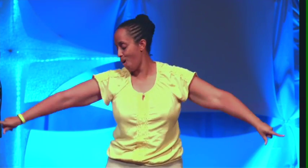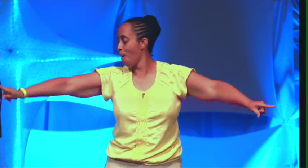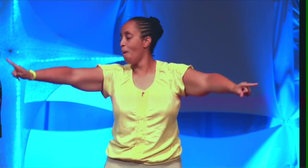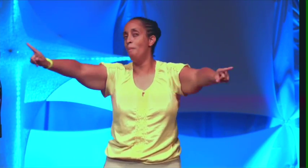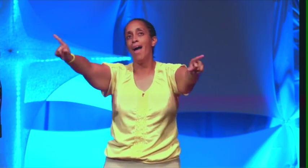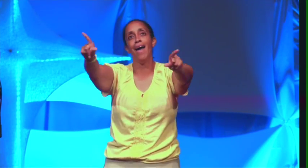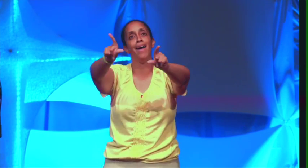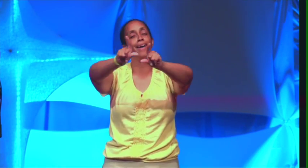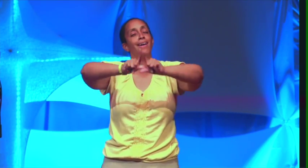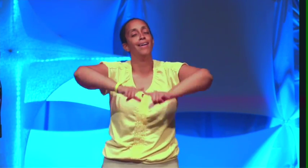made.